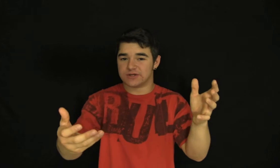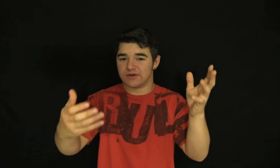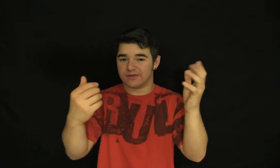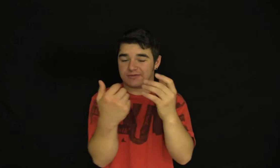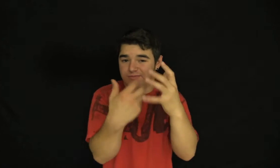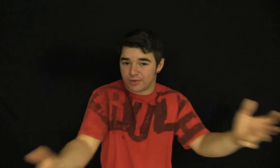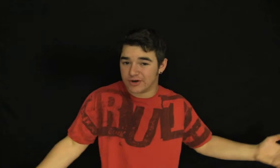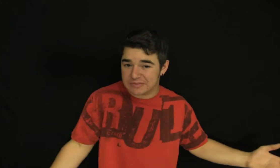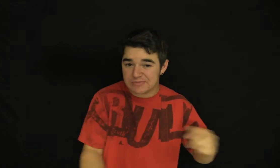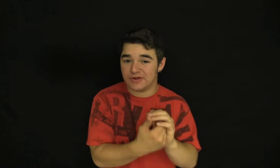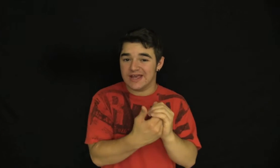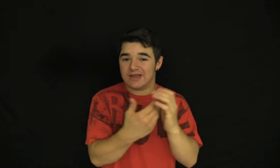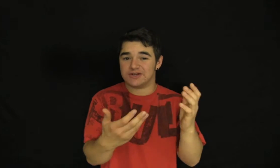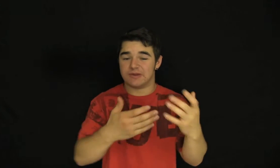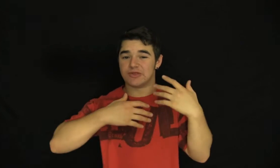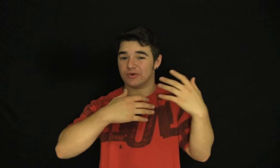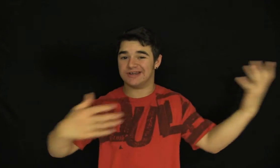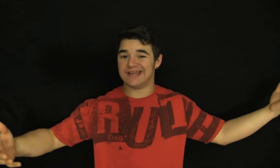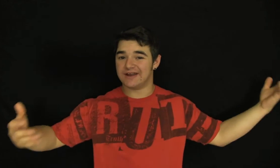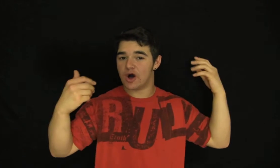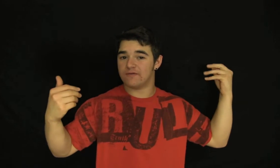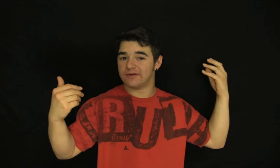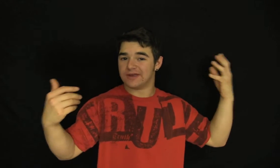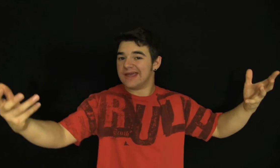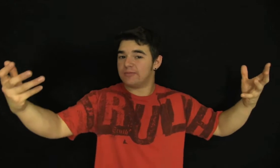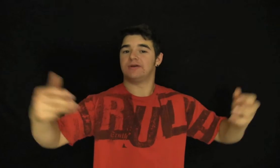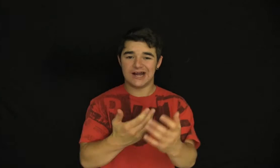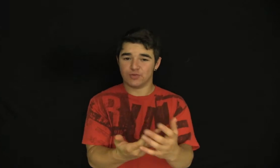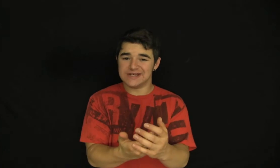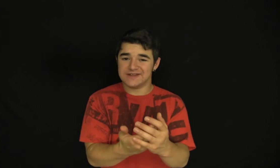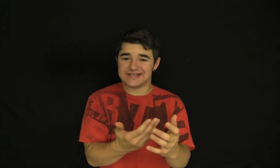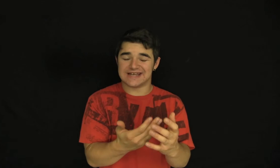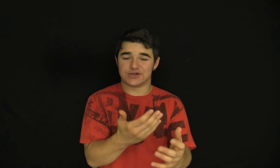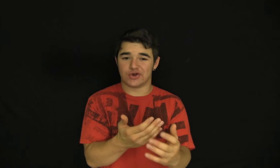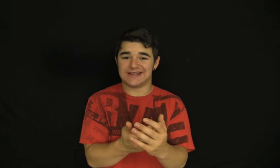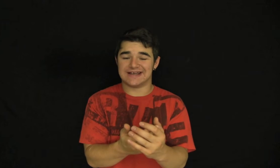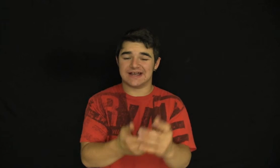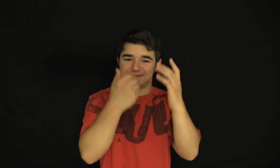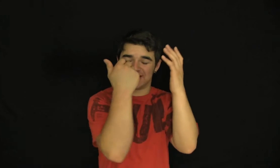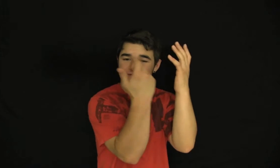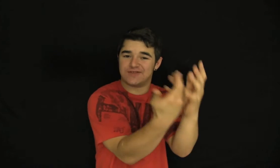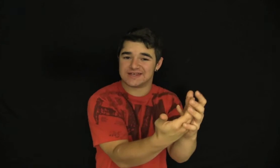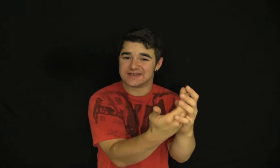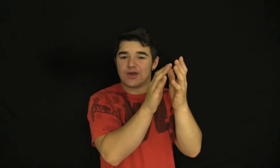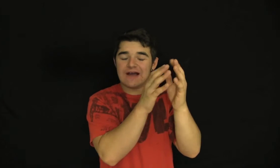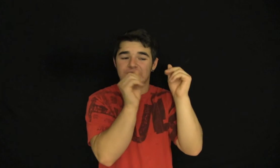went to all the, like, hurting people. He went to people that were in need of him. And the reason that I say it's a good idea is because of this. You have